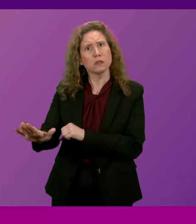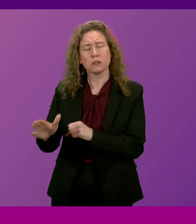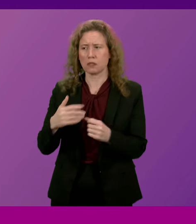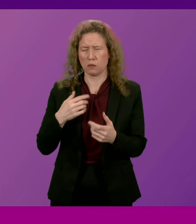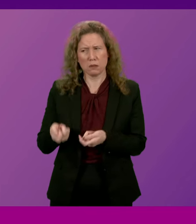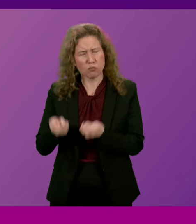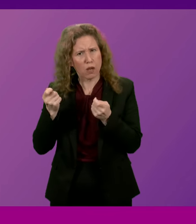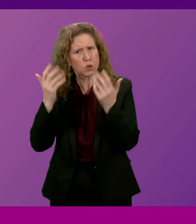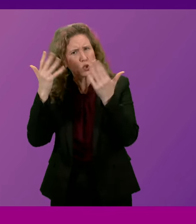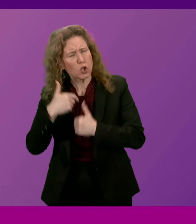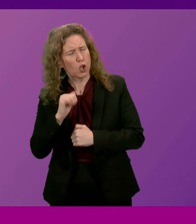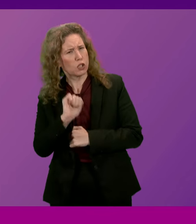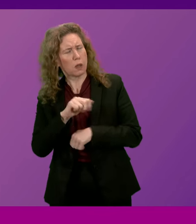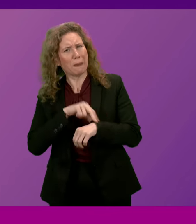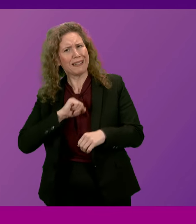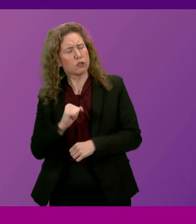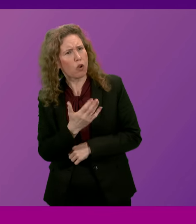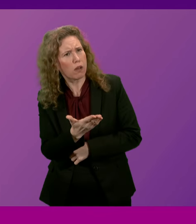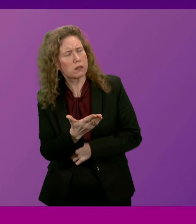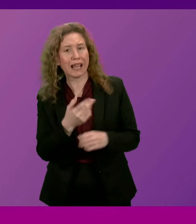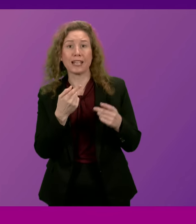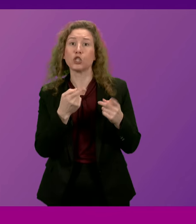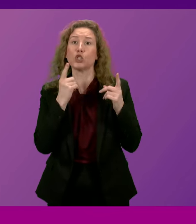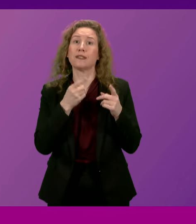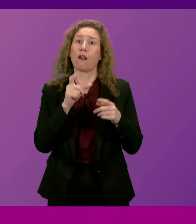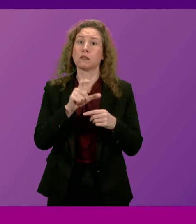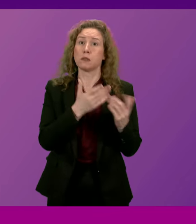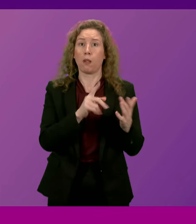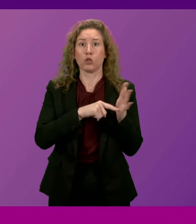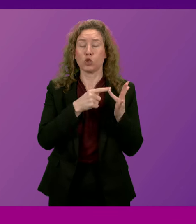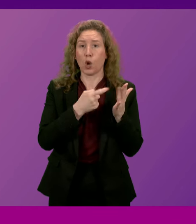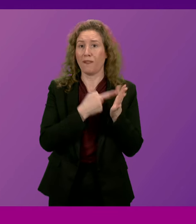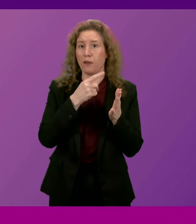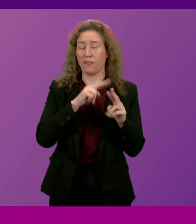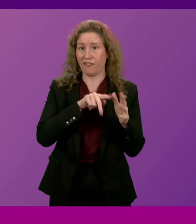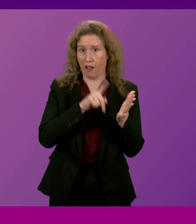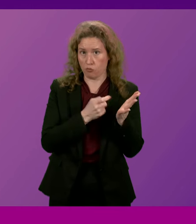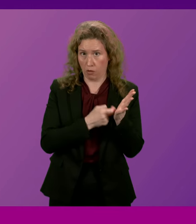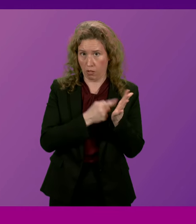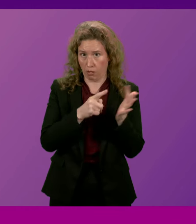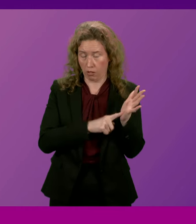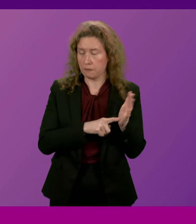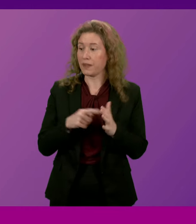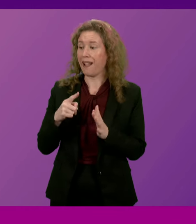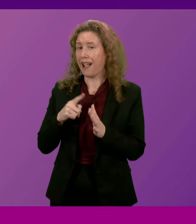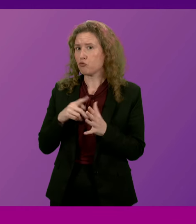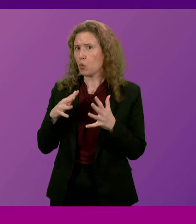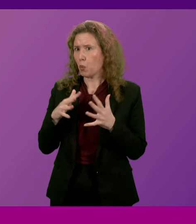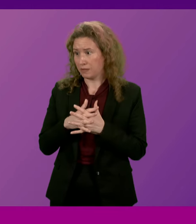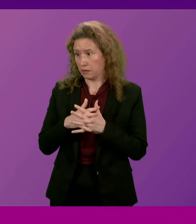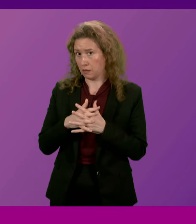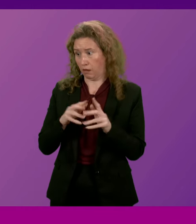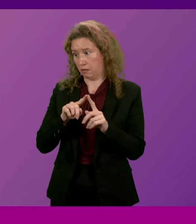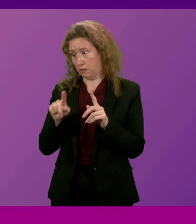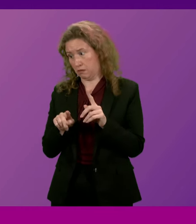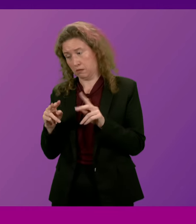serious concerns about Police Scotland and Chief Constable Joe Farrell. Andrew Wilson was four when his father